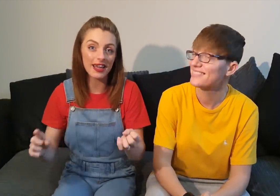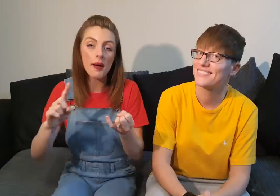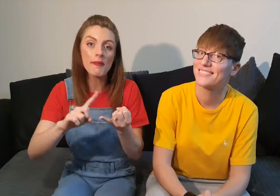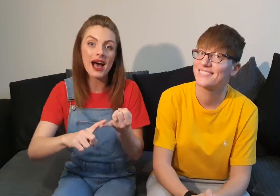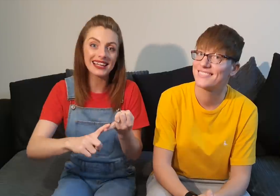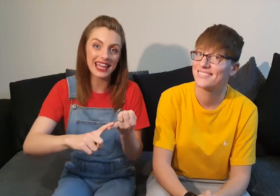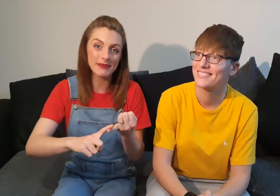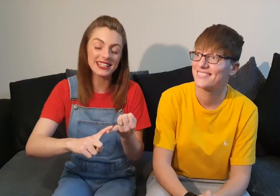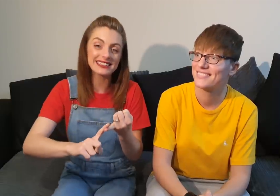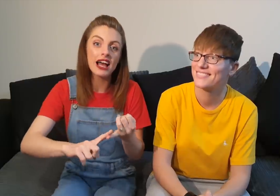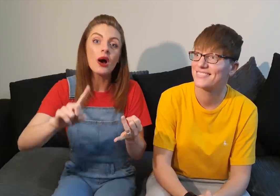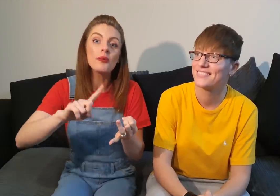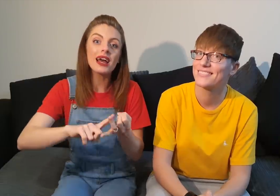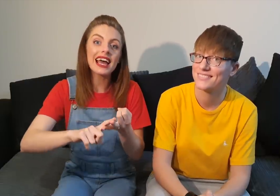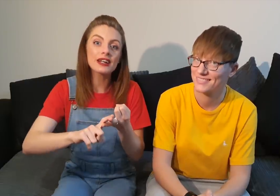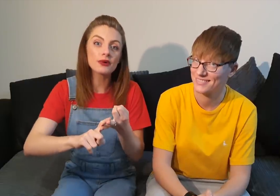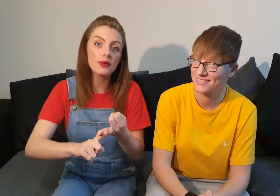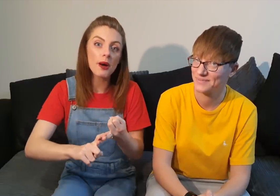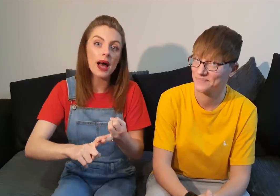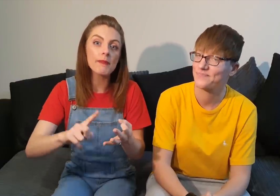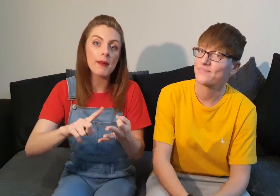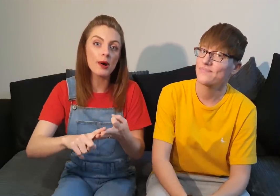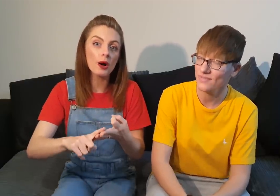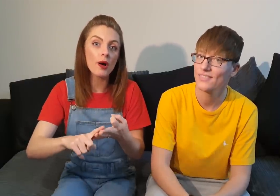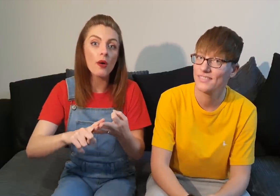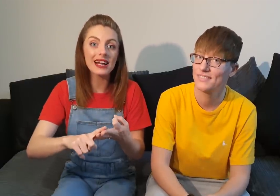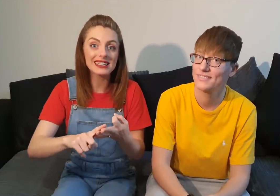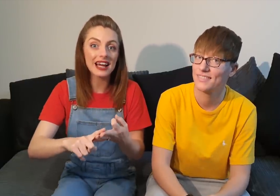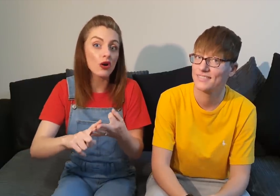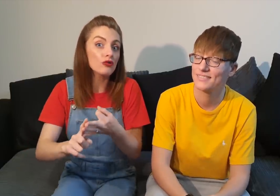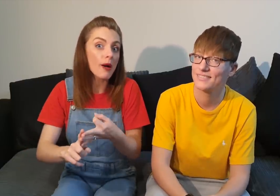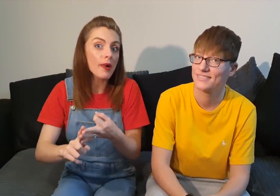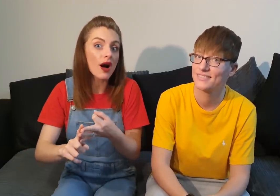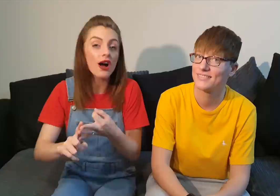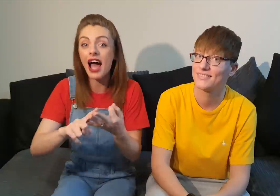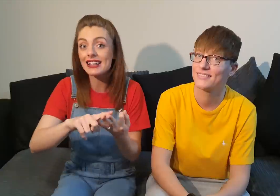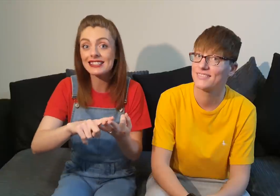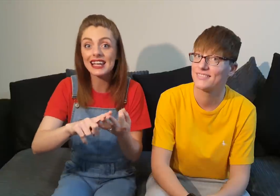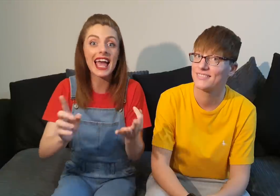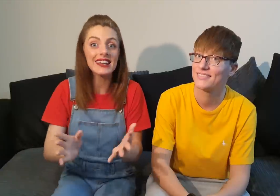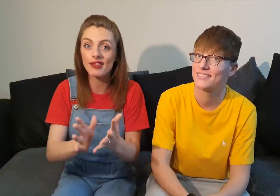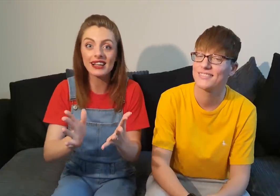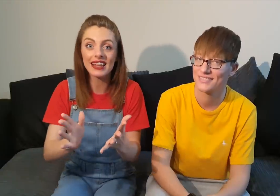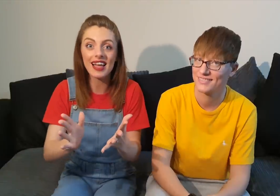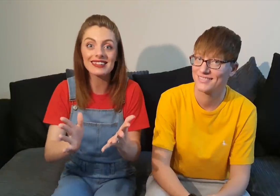my name is when i grow up and my mum or my dad or grandma or auntie anything like that